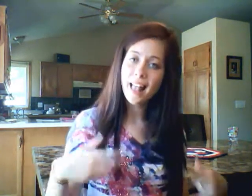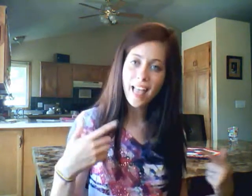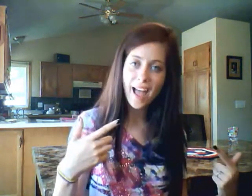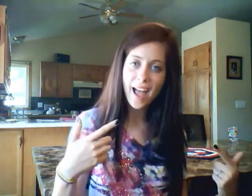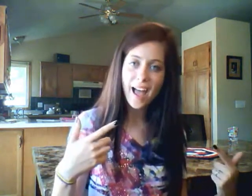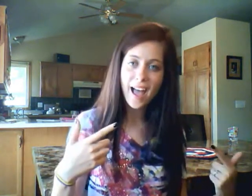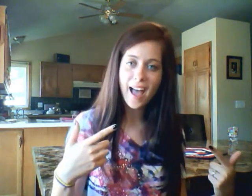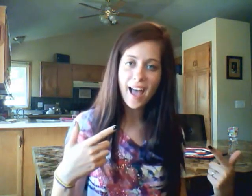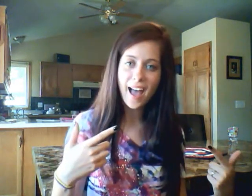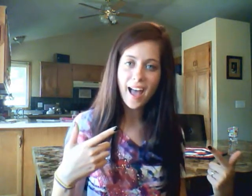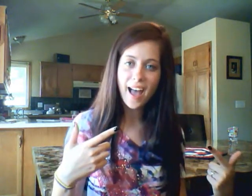life.